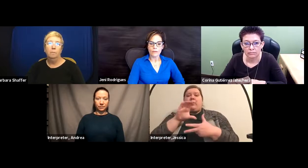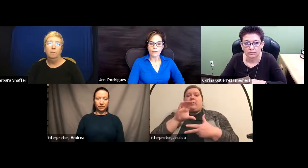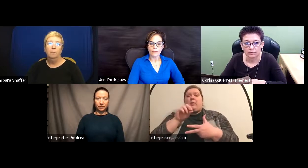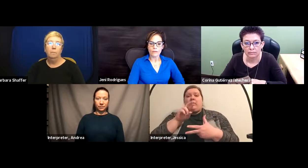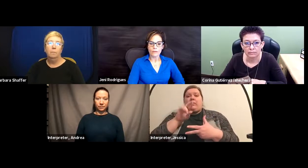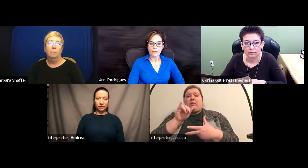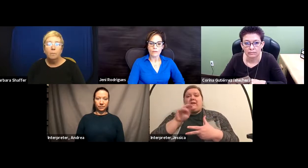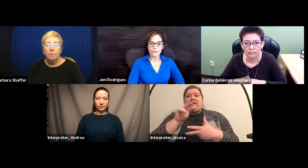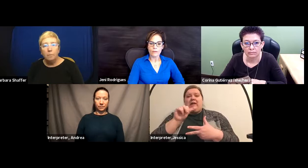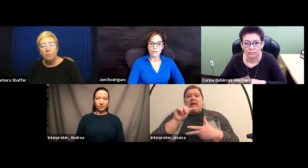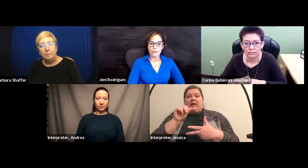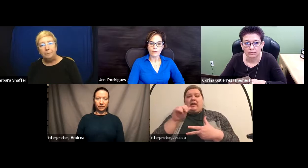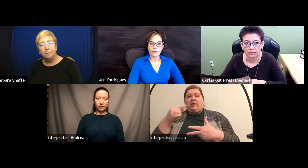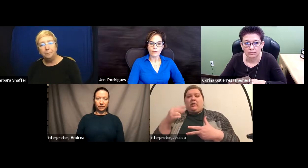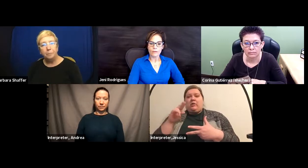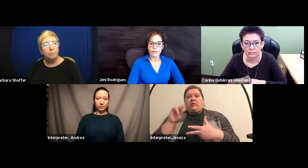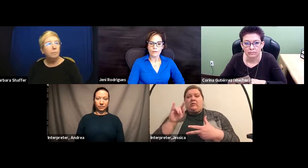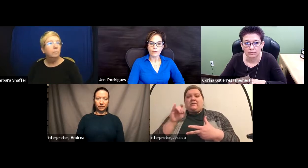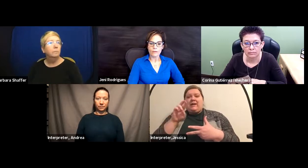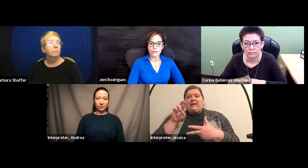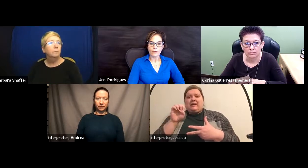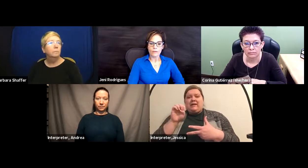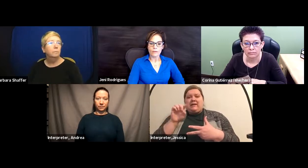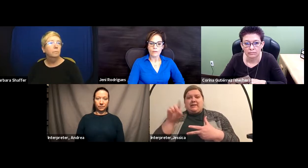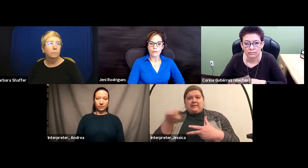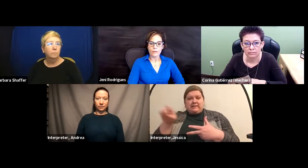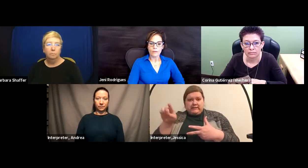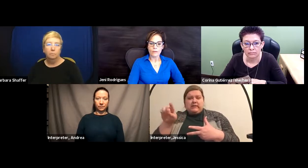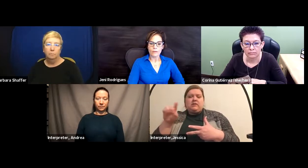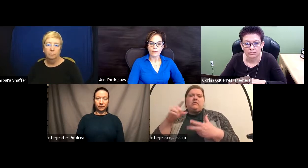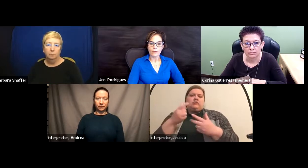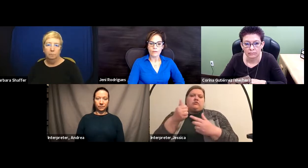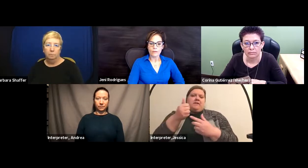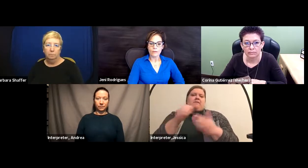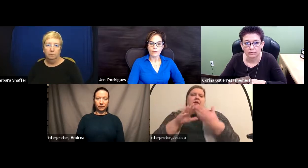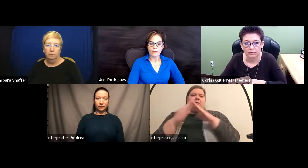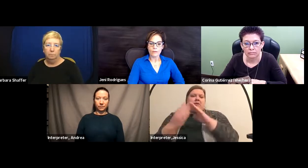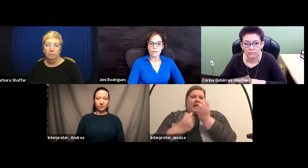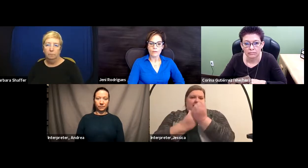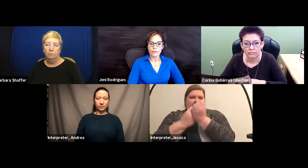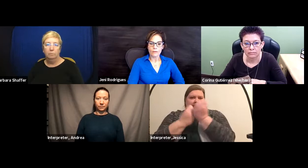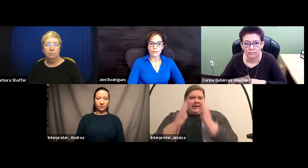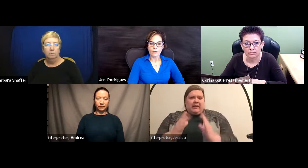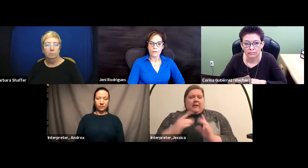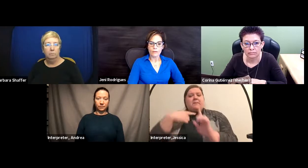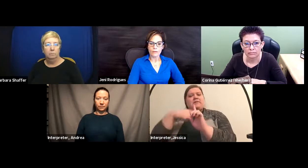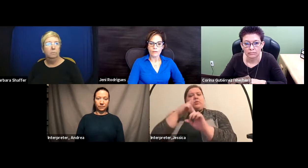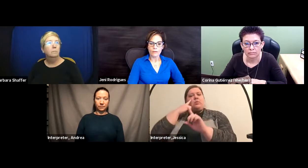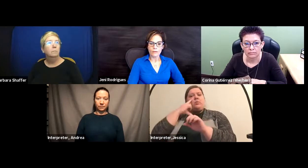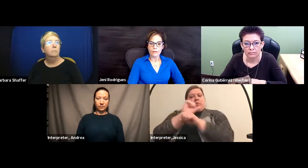works as the director for community advocacy at the State of New Mexico Commission for Deaf